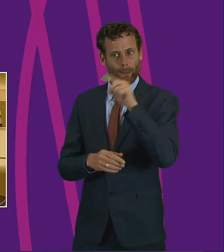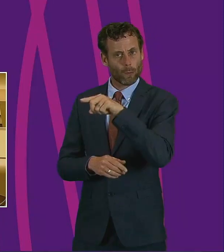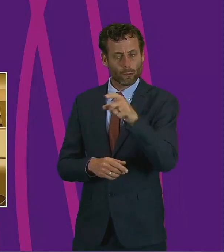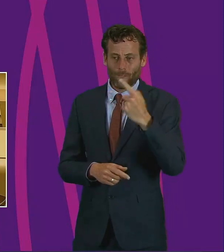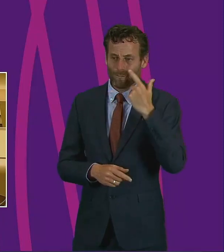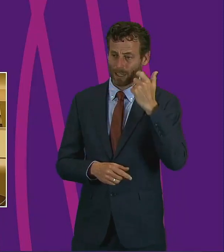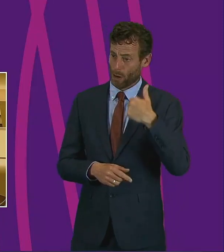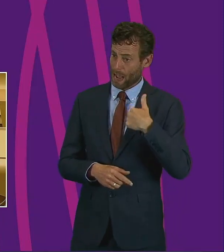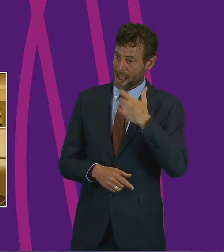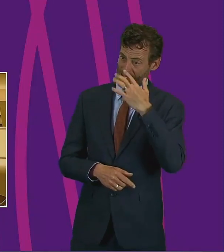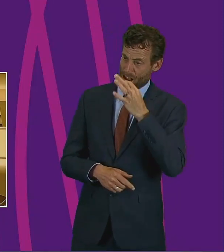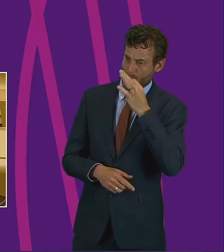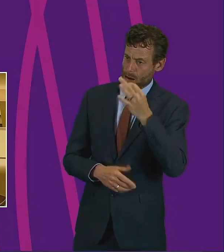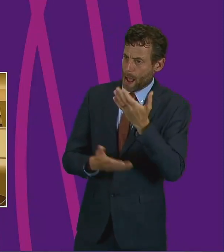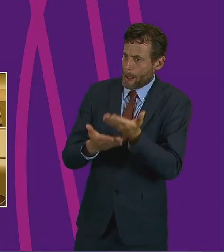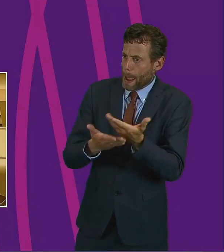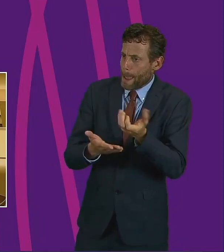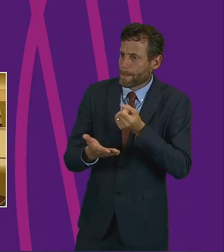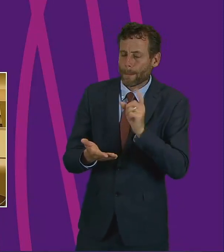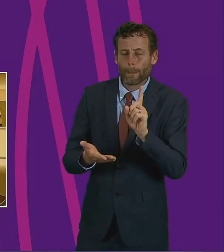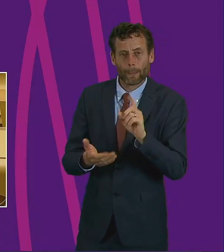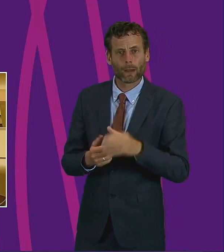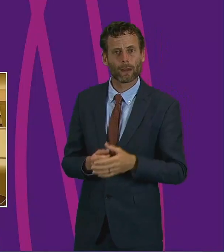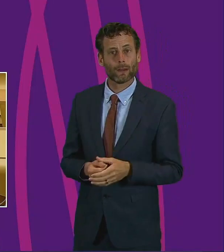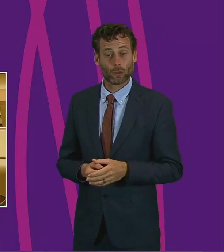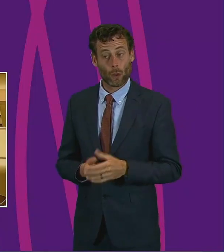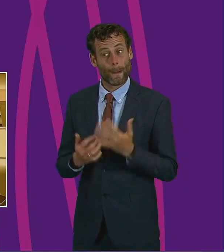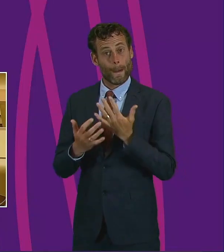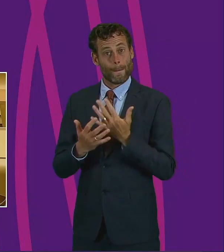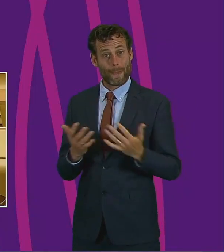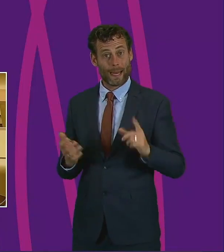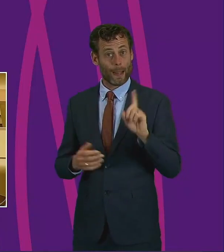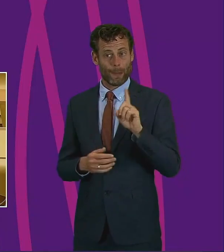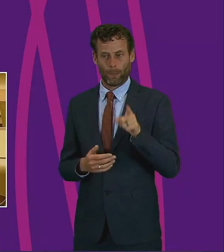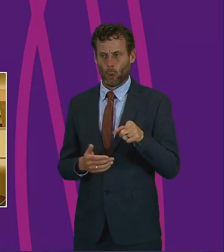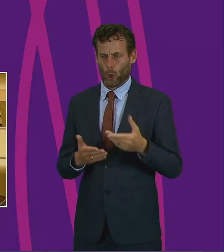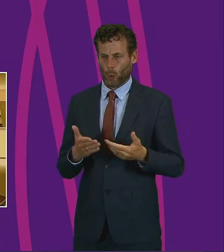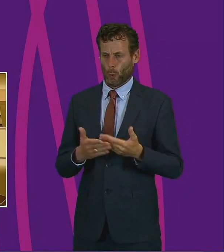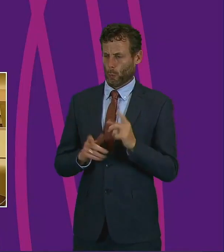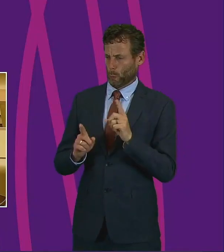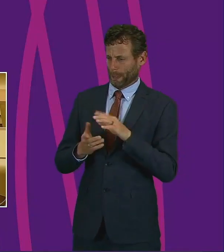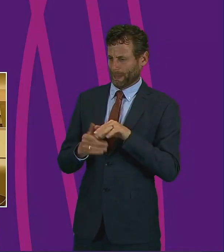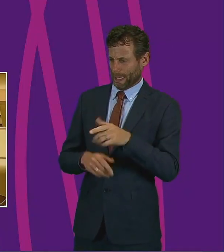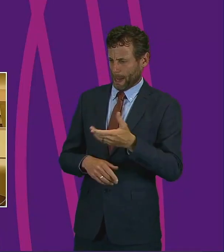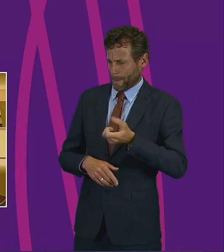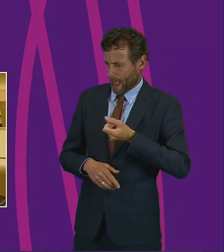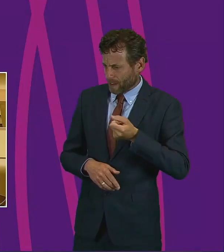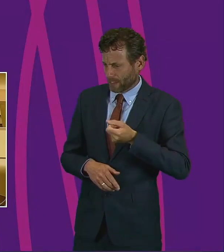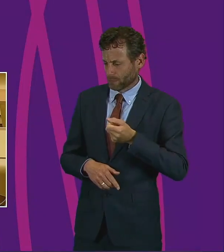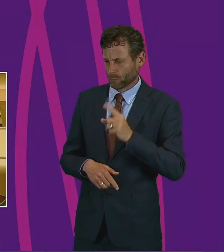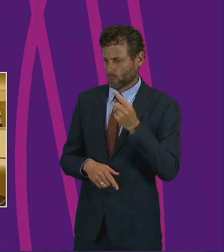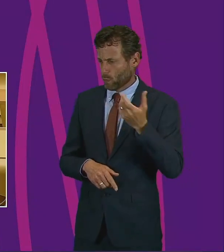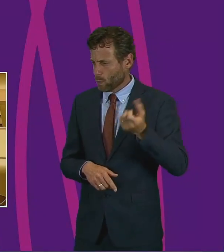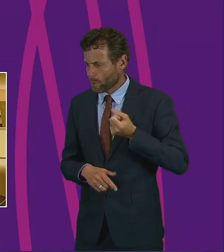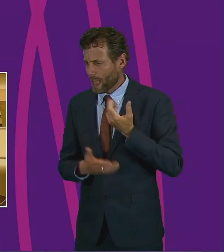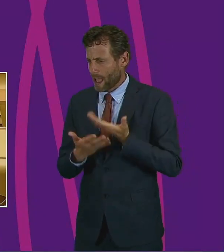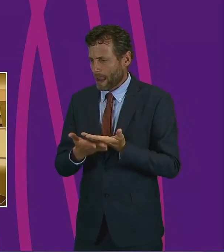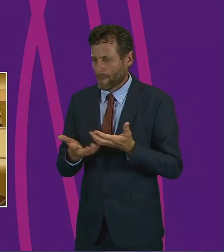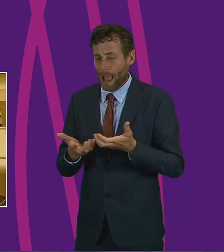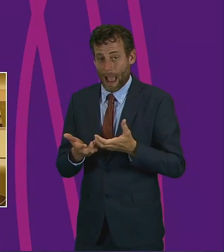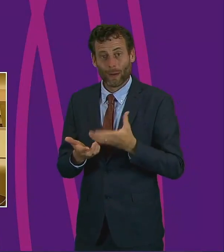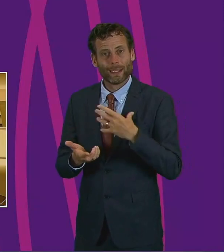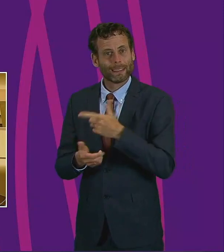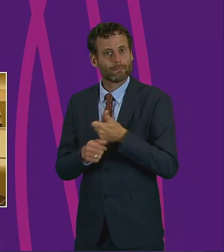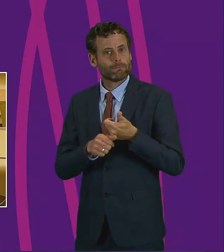eligible for. A particularly important point when many people are new to the benefit and welfare system and do need that additional assistance.